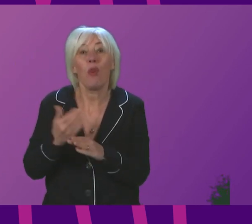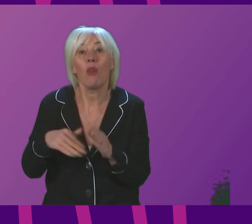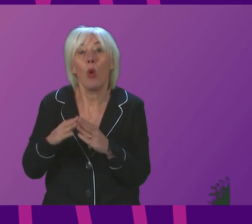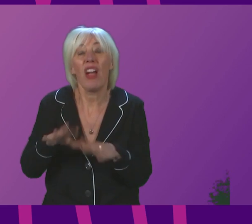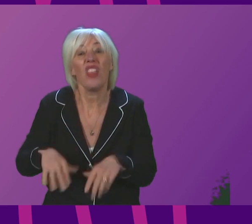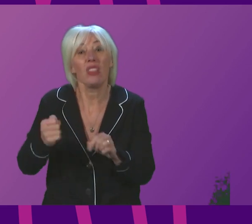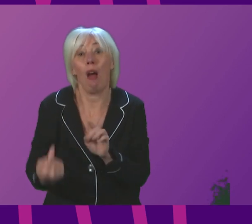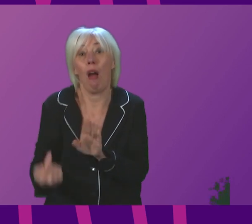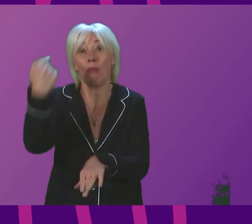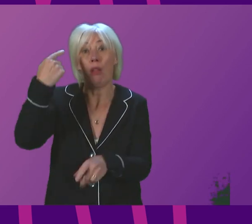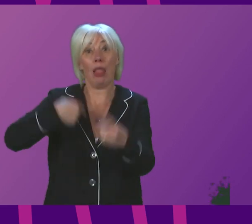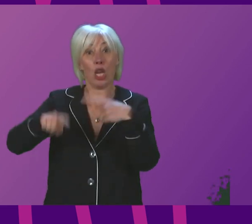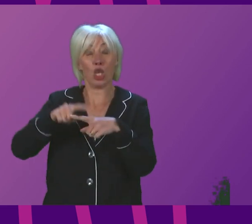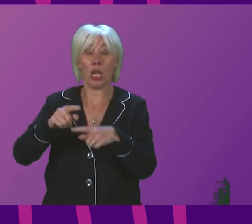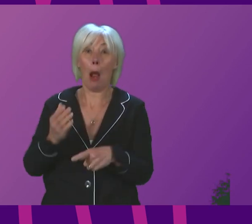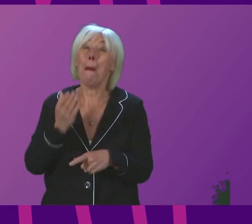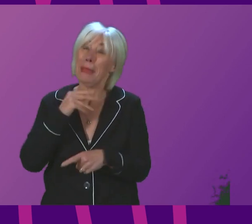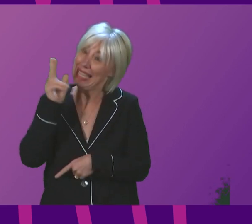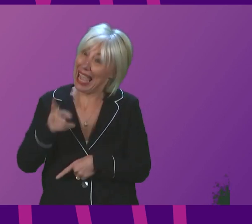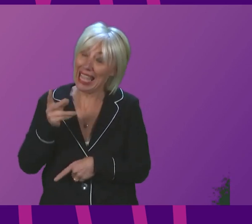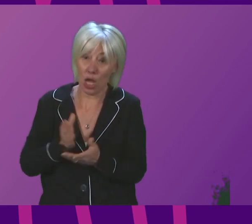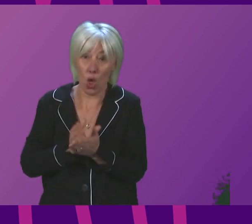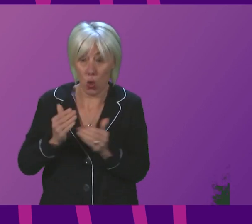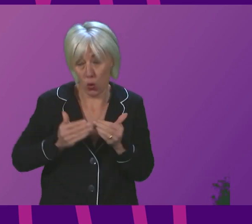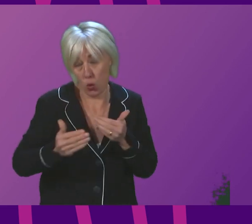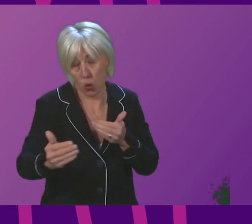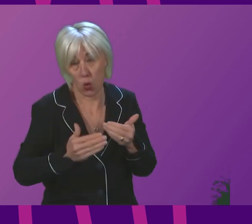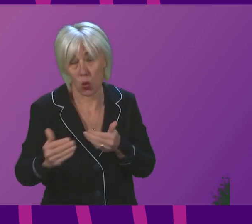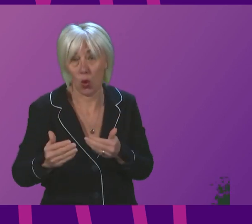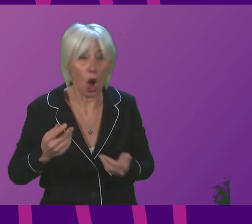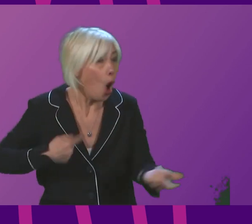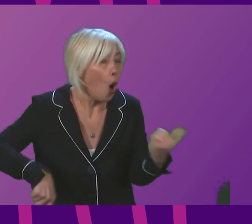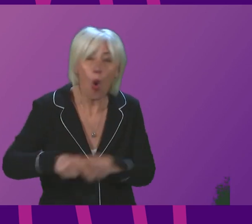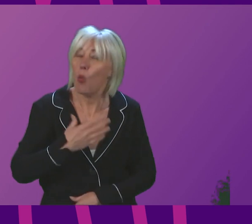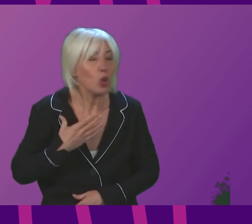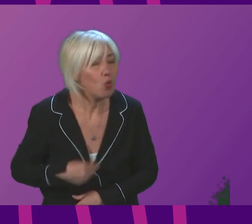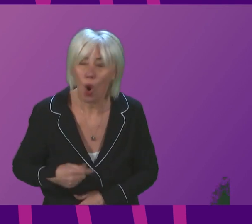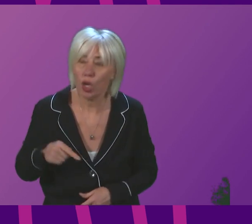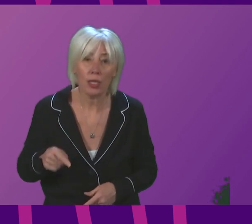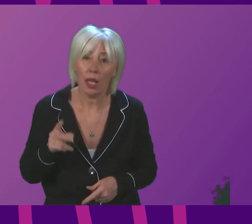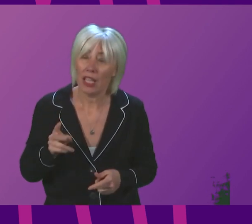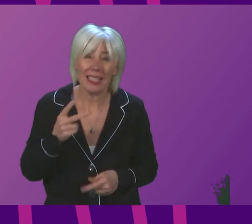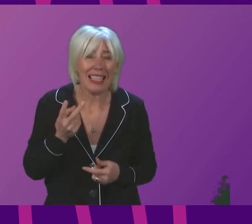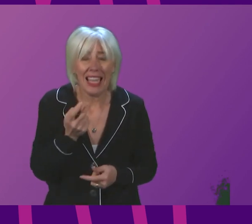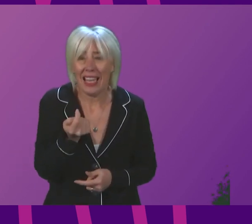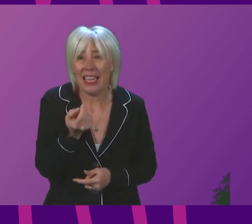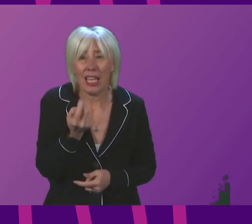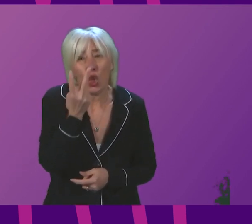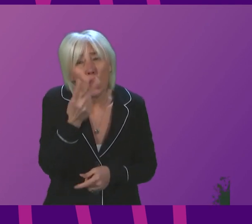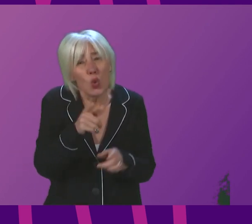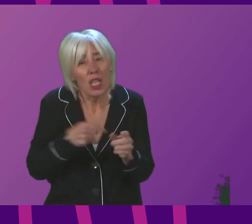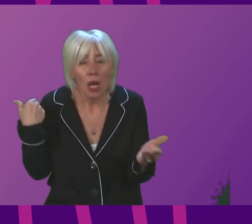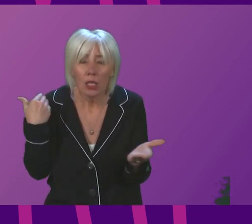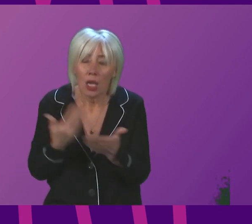do so again for the next few weeks. None of this is what any of us want two years into this ordeal. I know that.